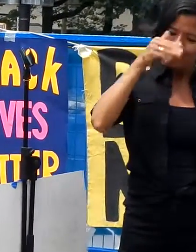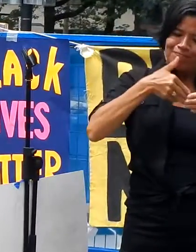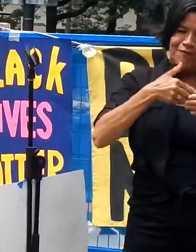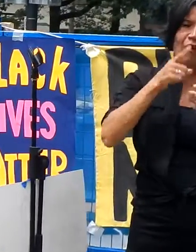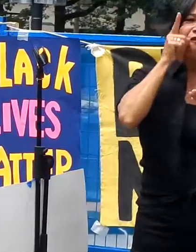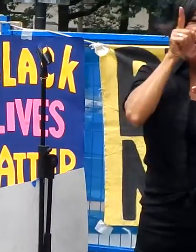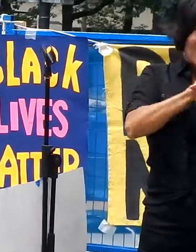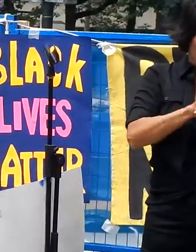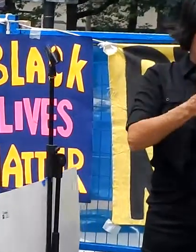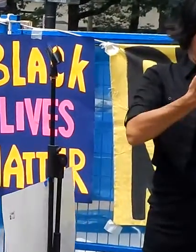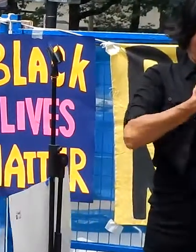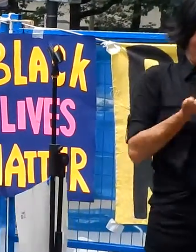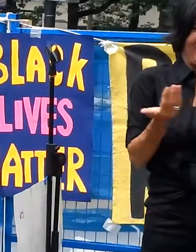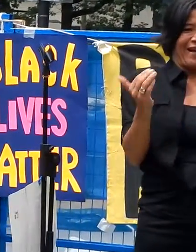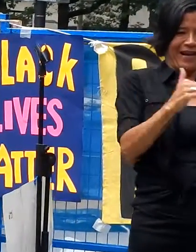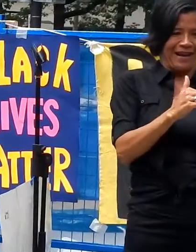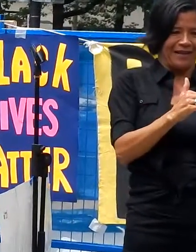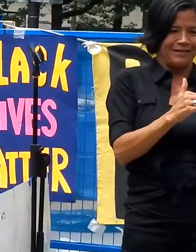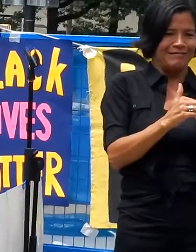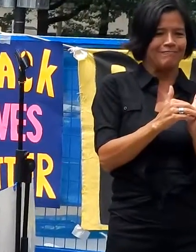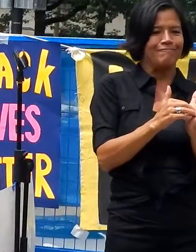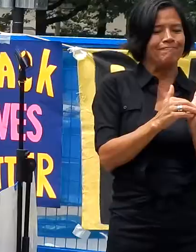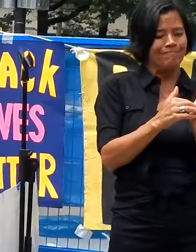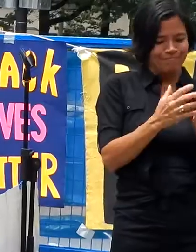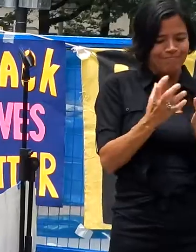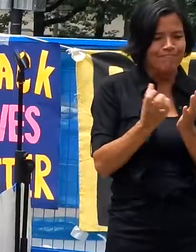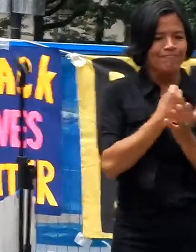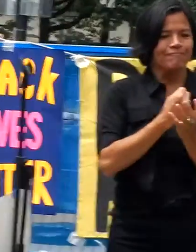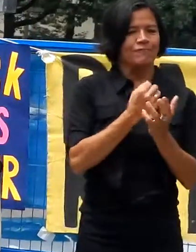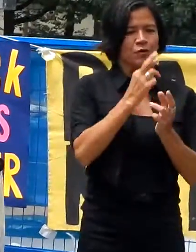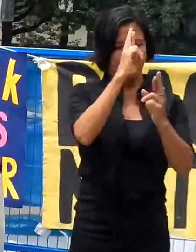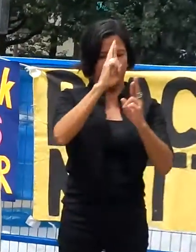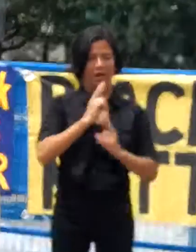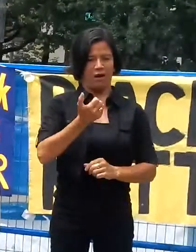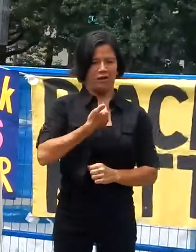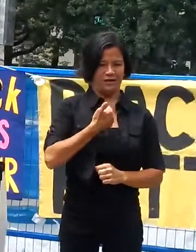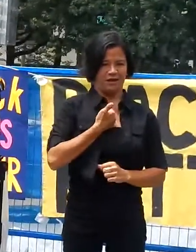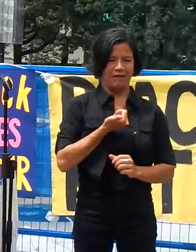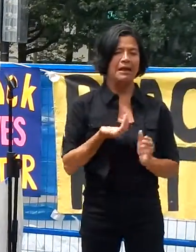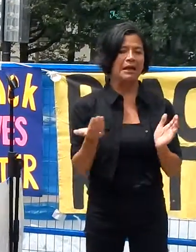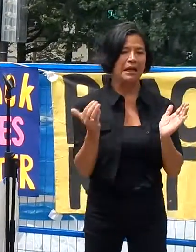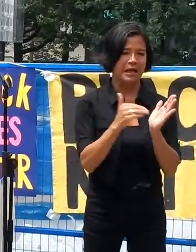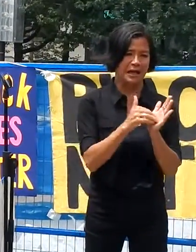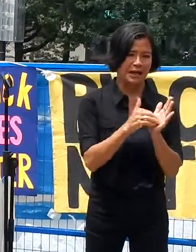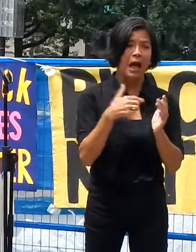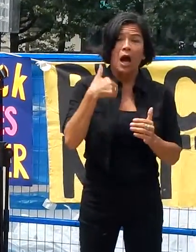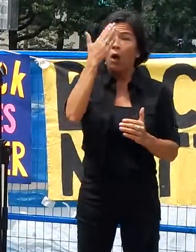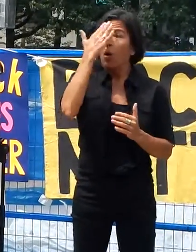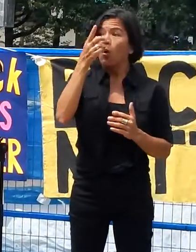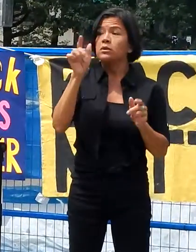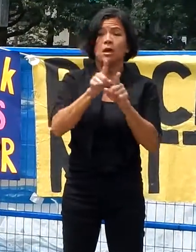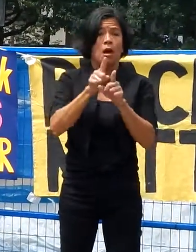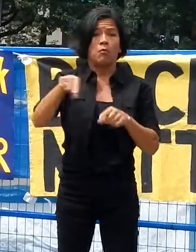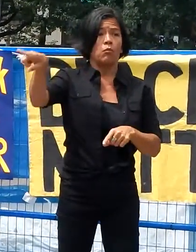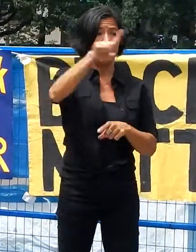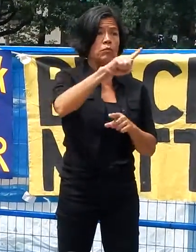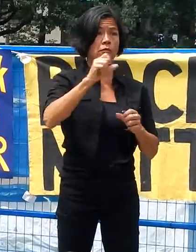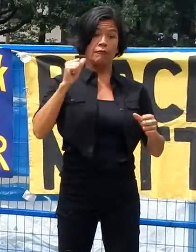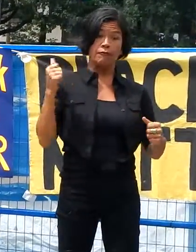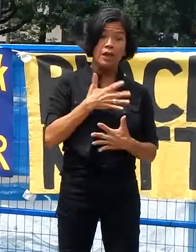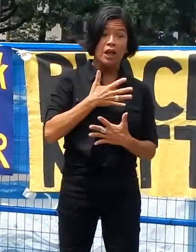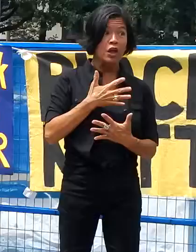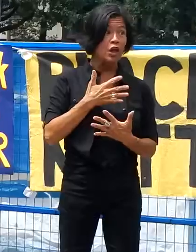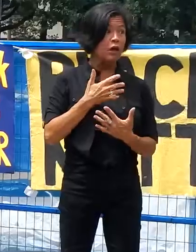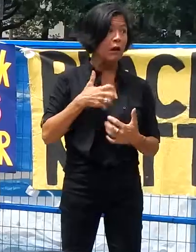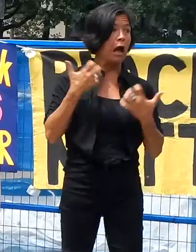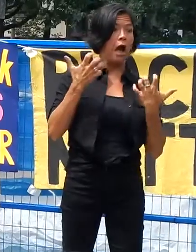have self-respect. I know as well as you do, that when fear and anger becomes collective,